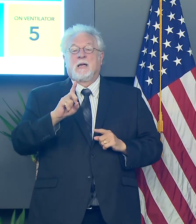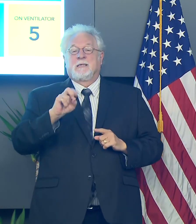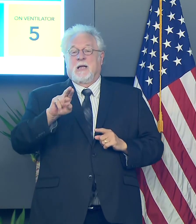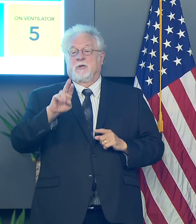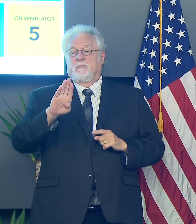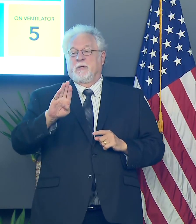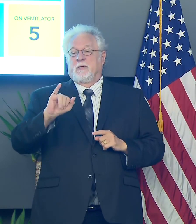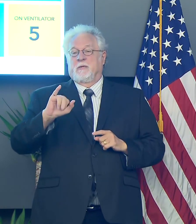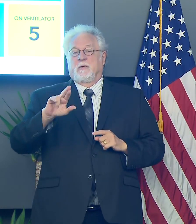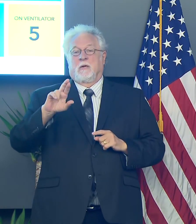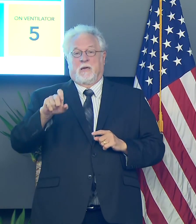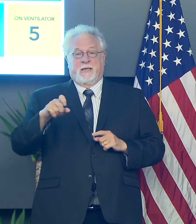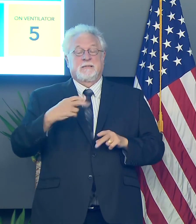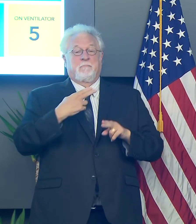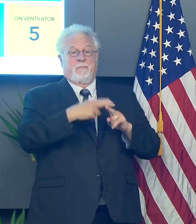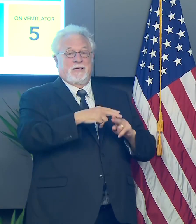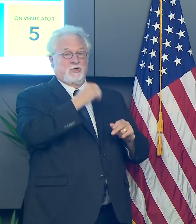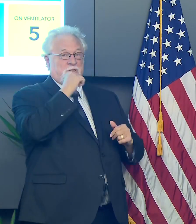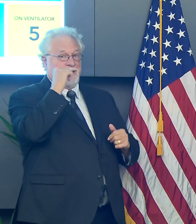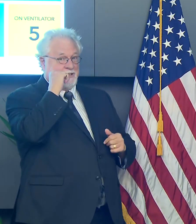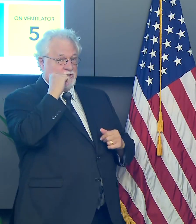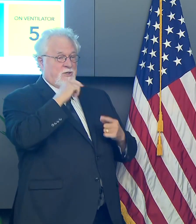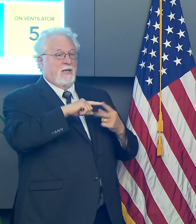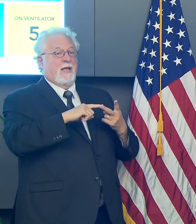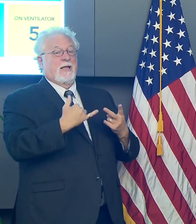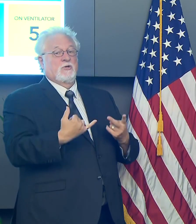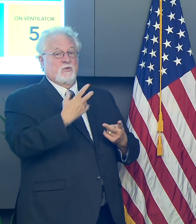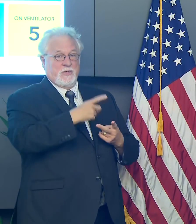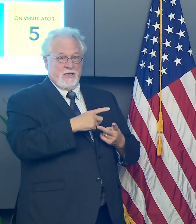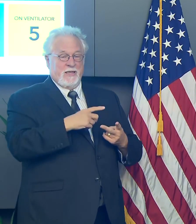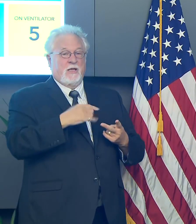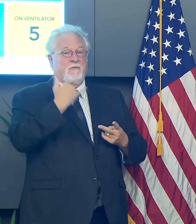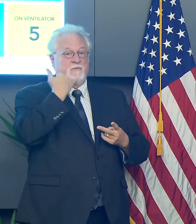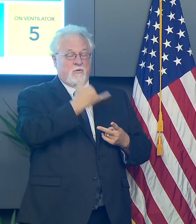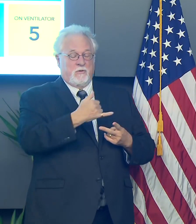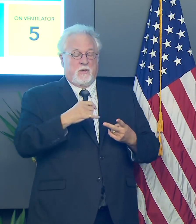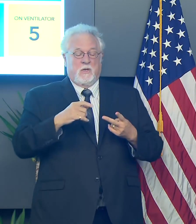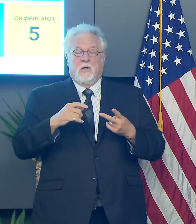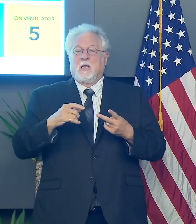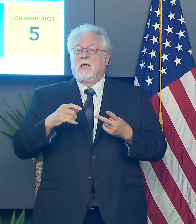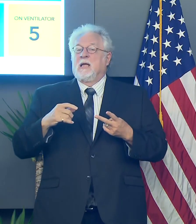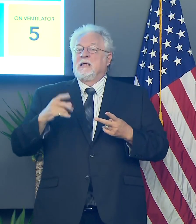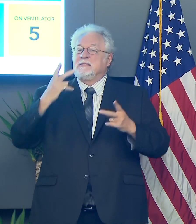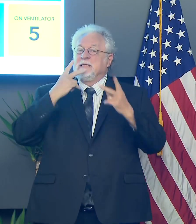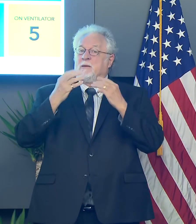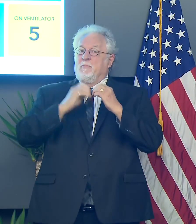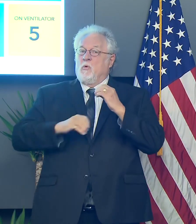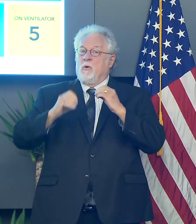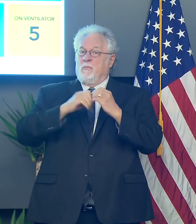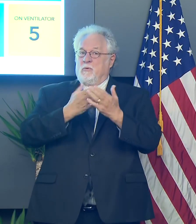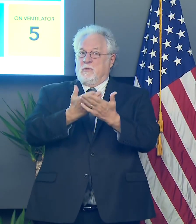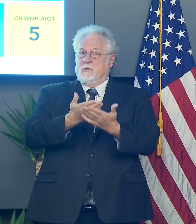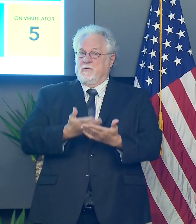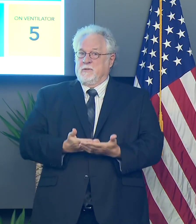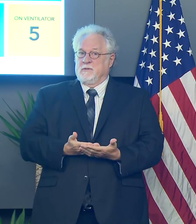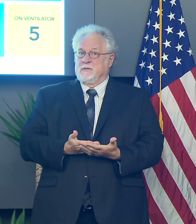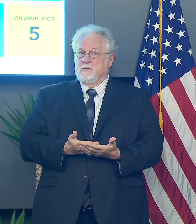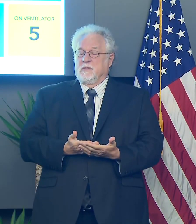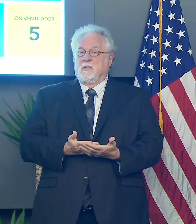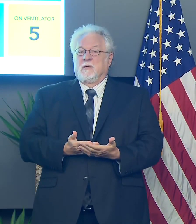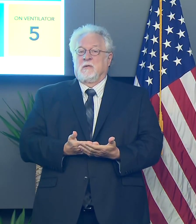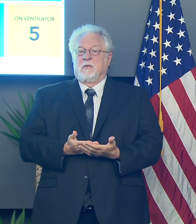mentioned to me yesterday on the phone. And again, today at the white house coronavirus task force, that they're seeing more and more evidence, uh,